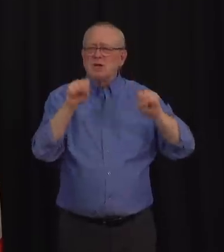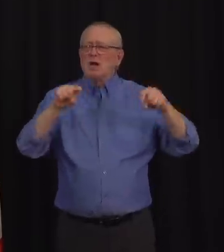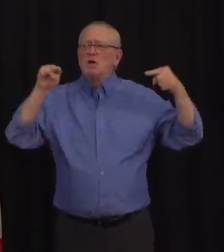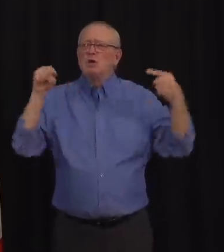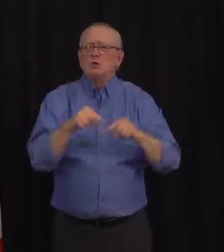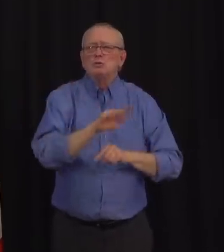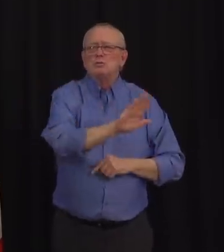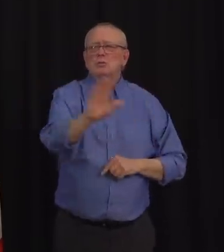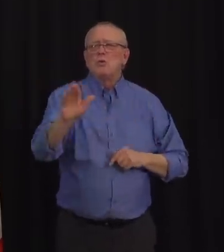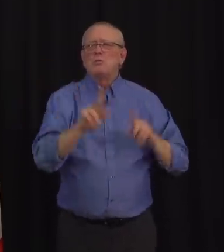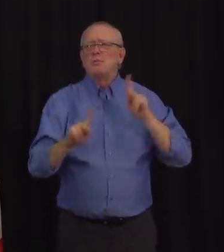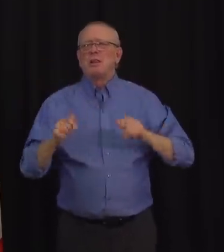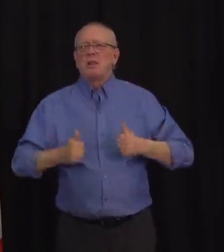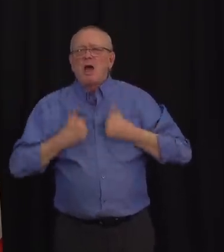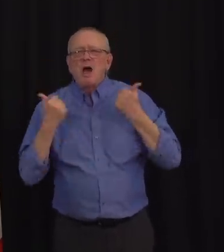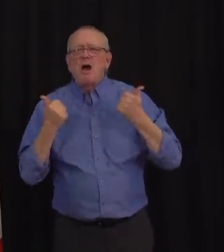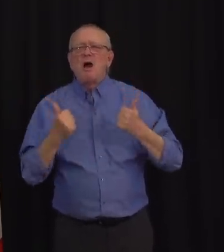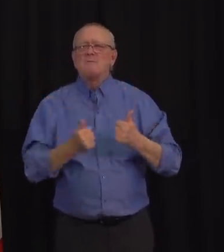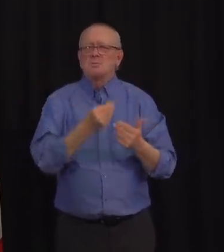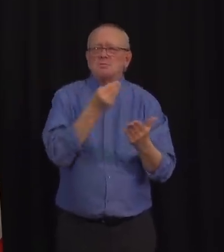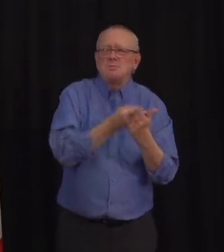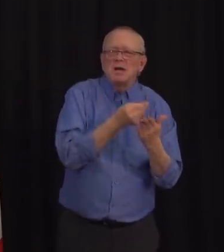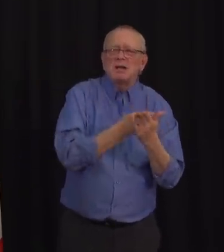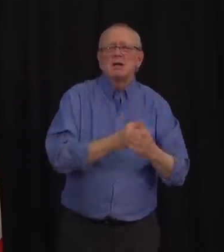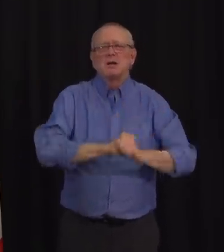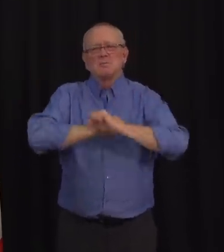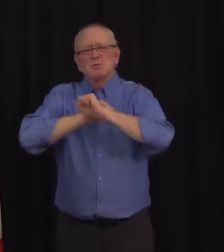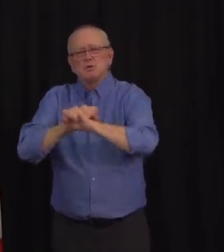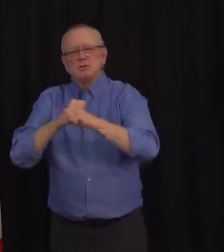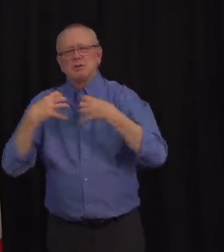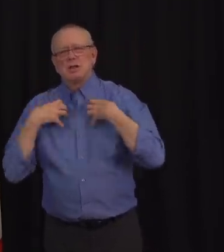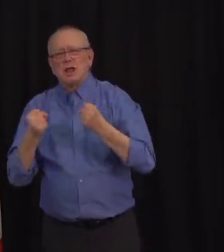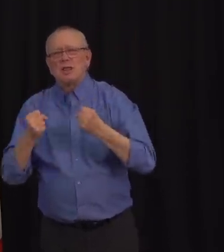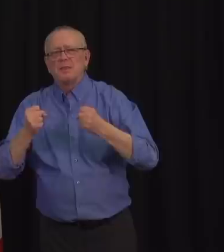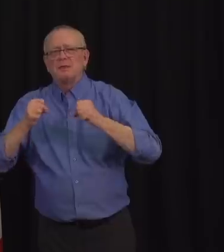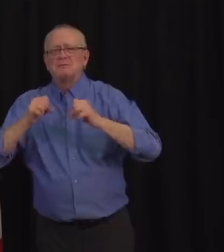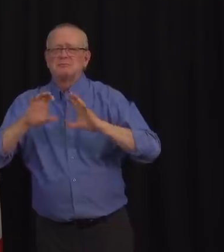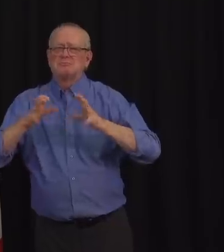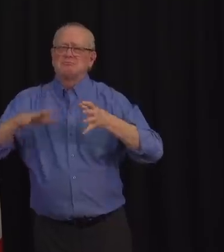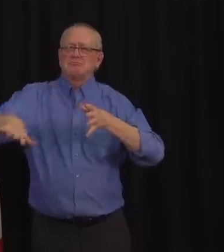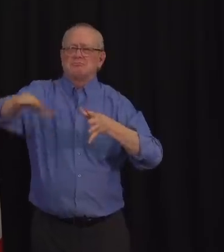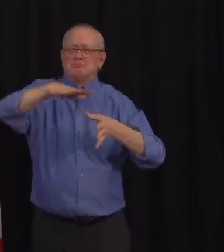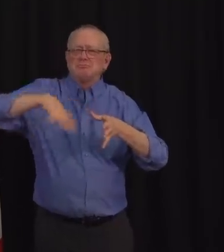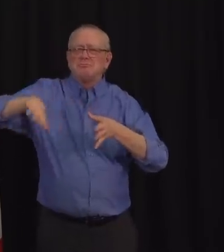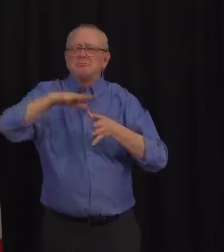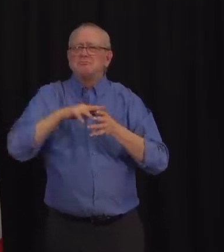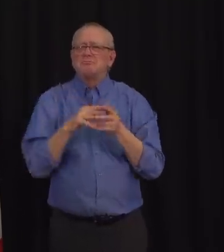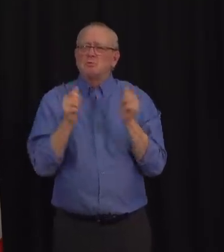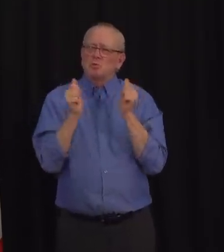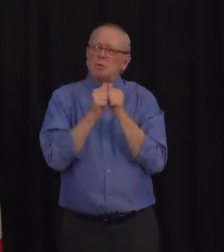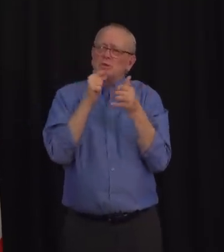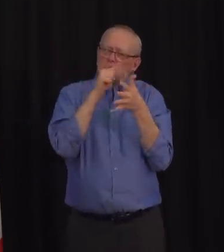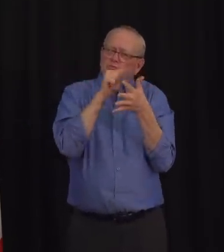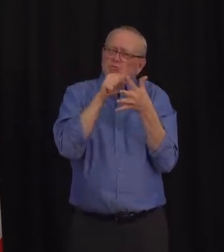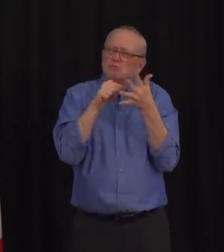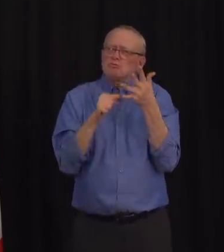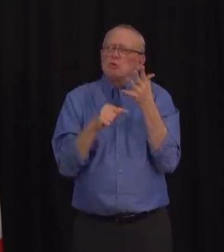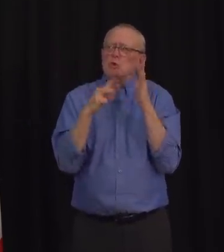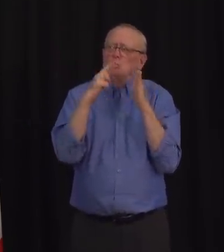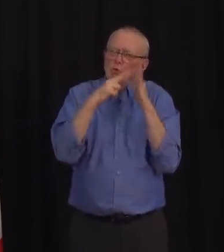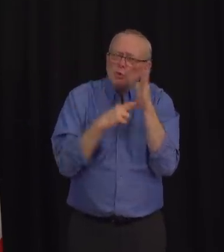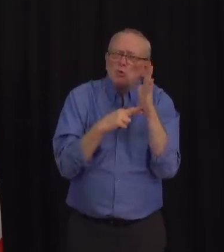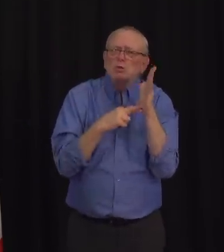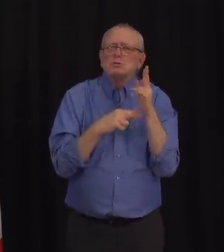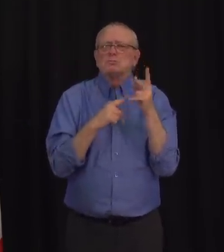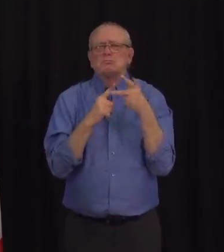livelihoods. We're going to protect the healthcare system using targeted measures. We will have to be more restrictive